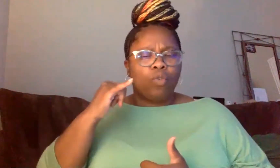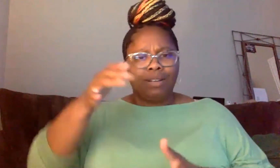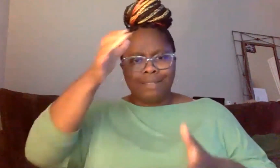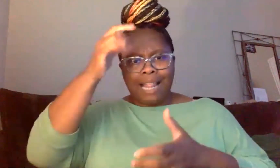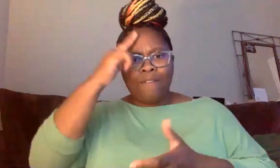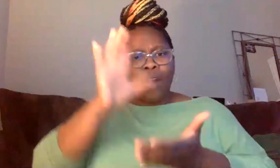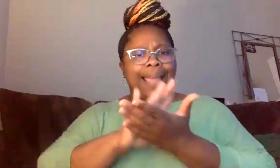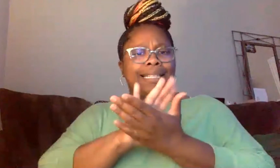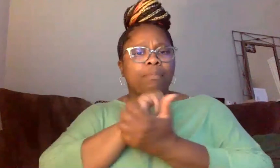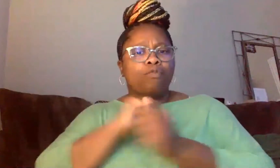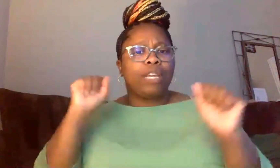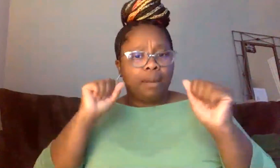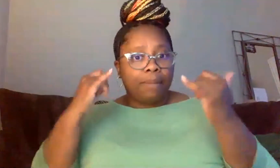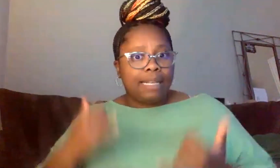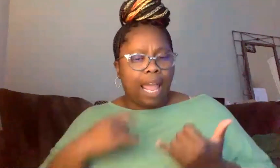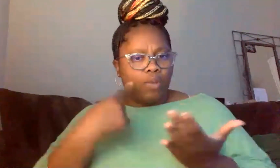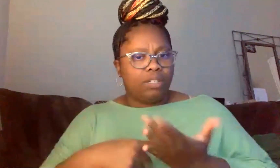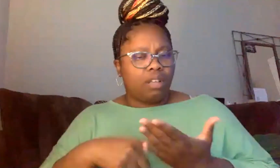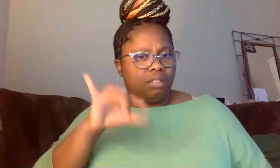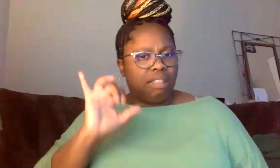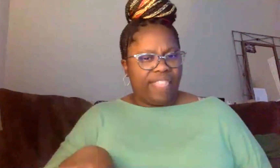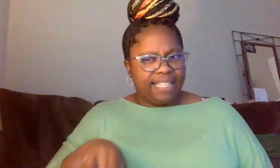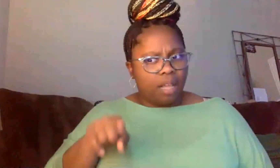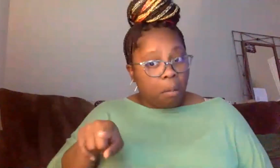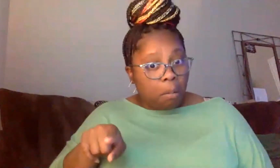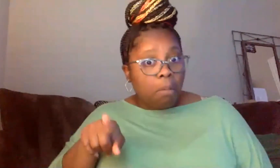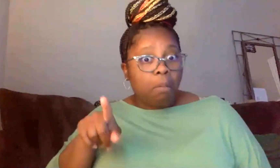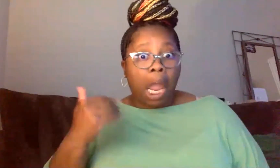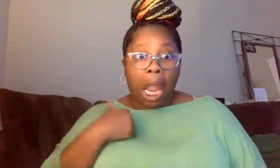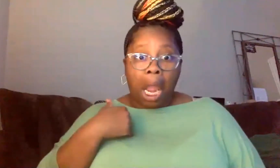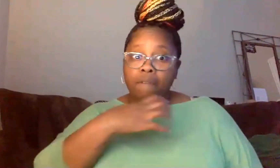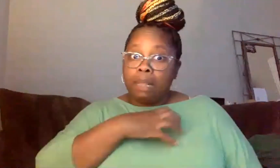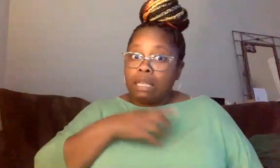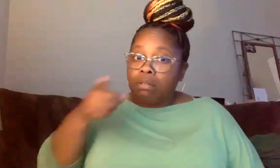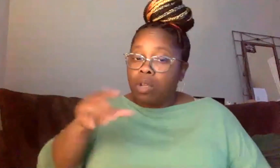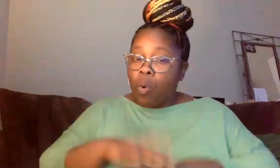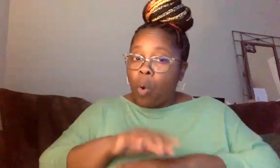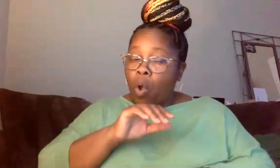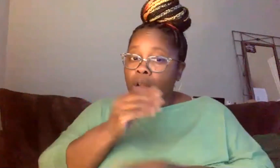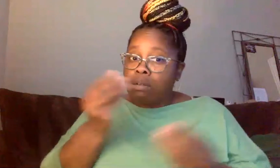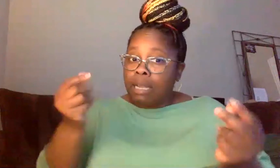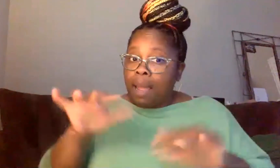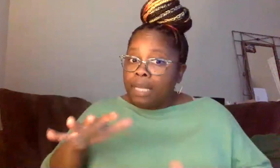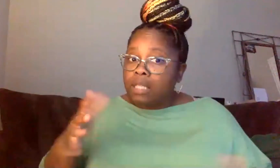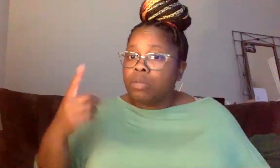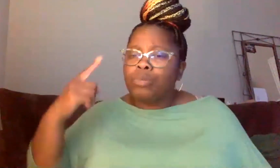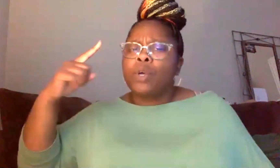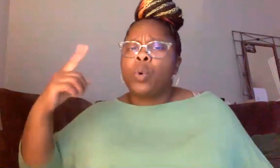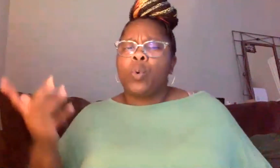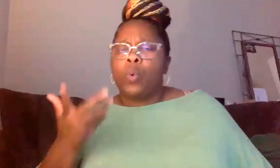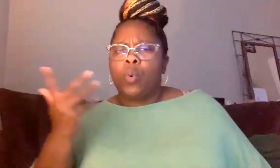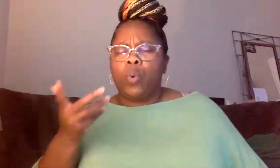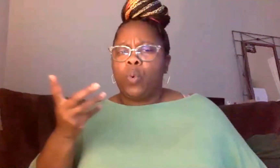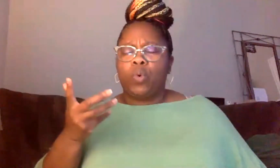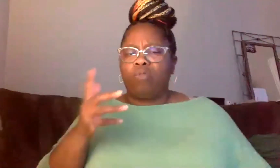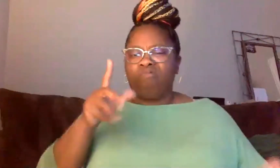example, now we are discussing this very seriously and other, you know, institutions to deep police campuses, uh, to, to,